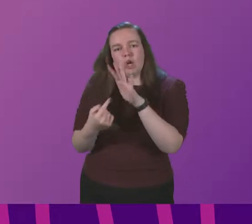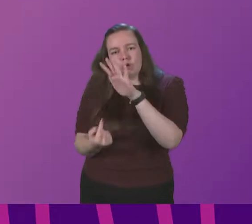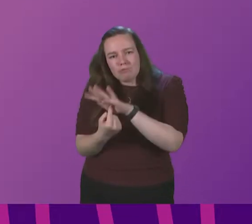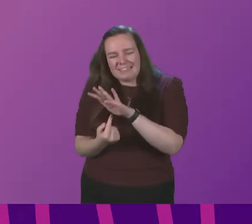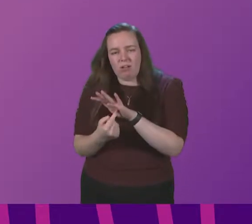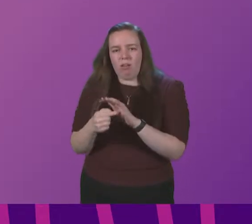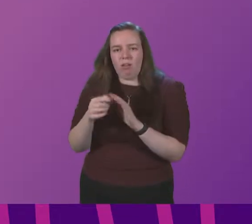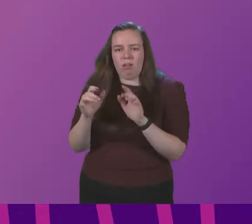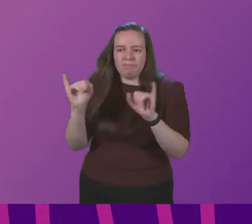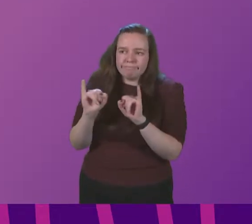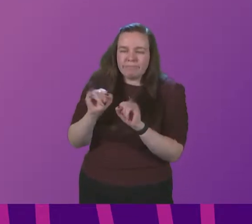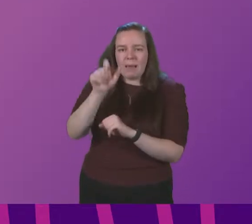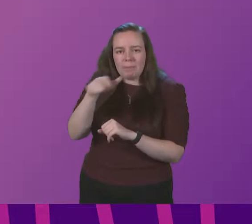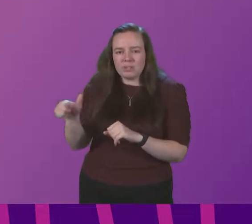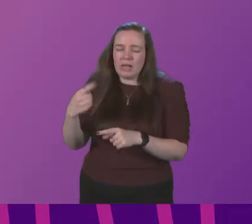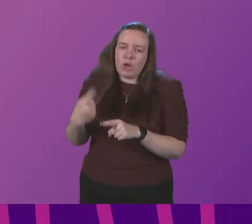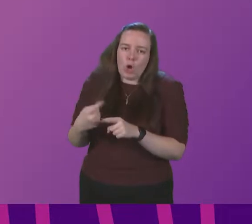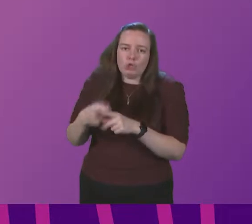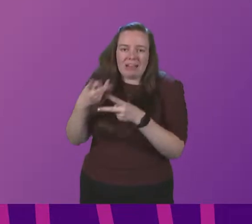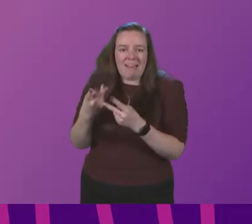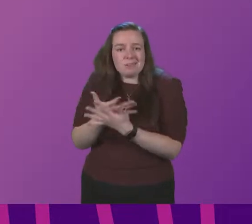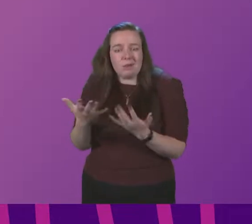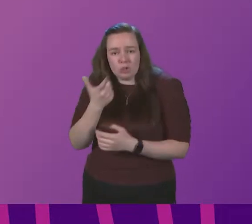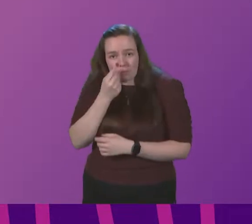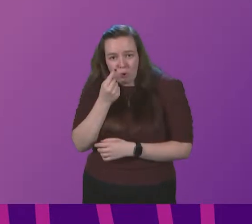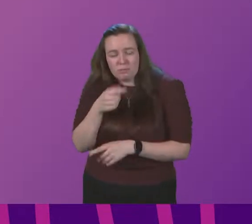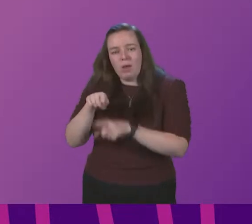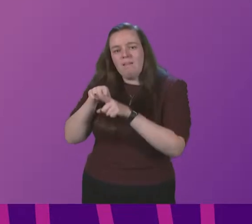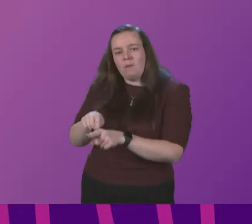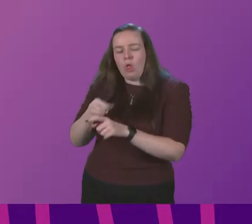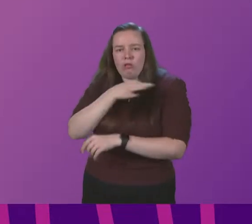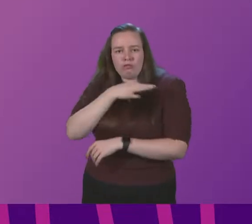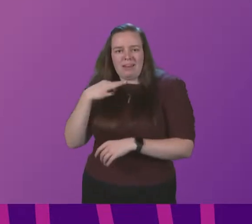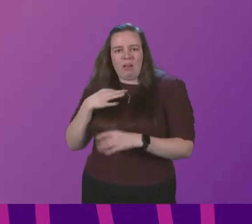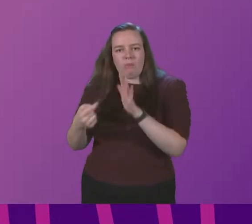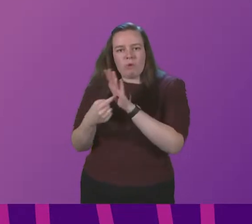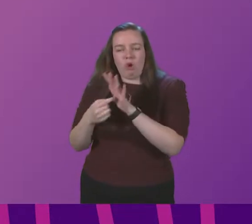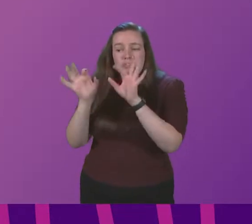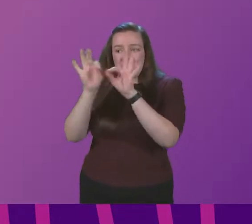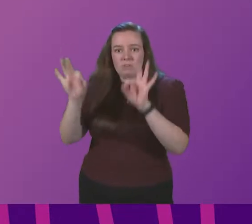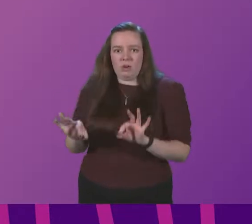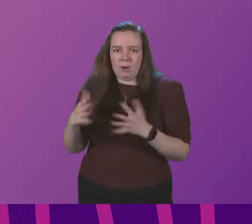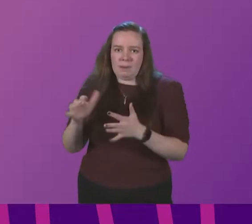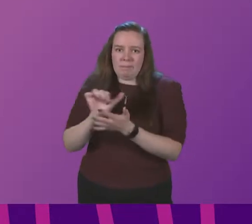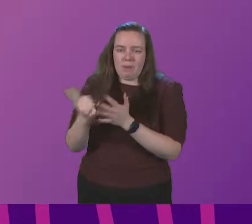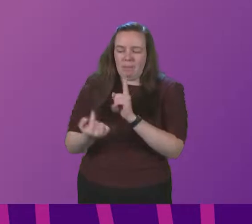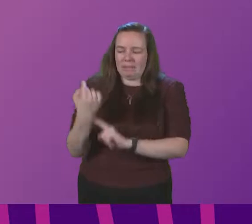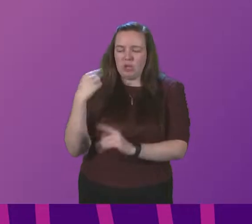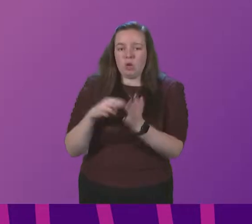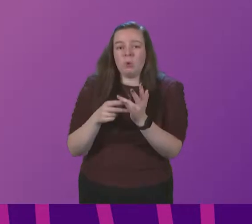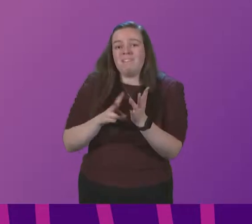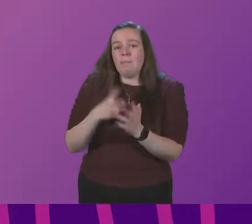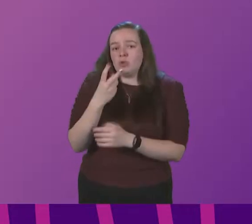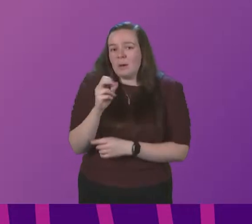urgent care as much as possible and of course in line with the clinical prioritisation framework published back in November